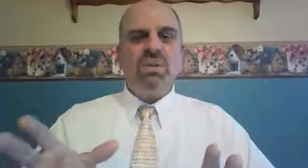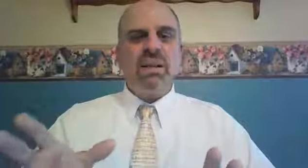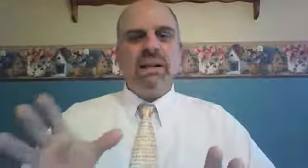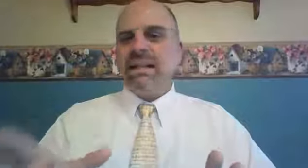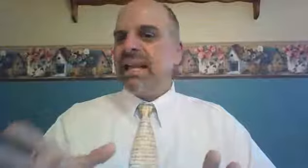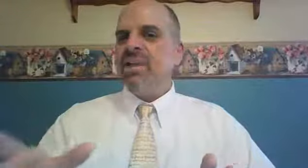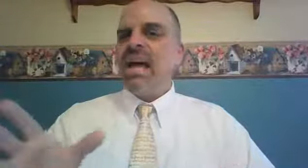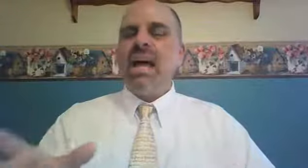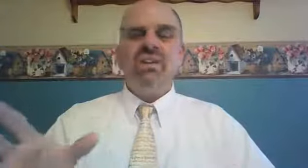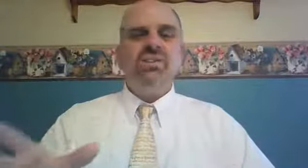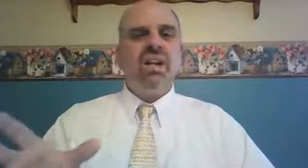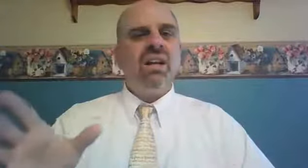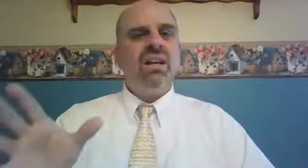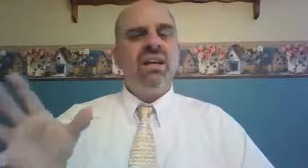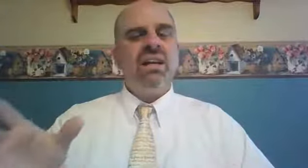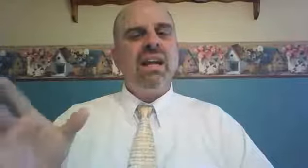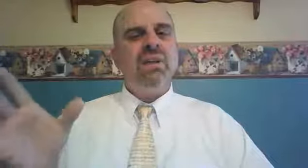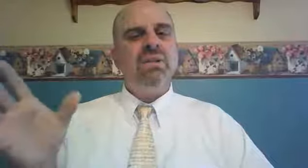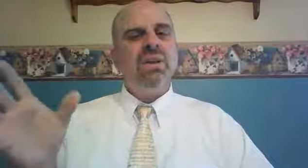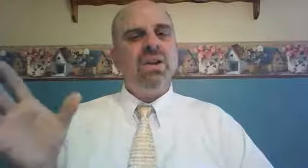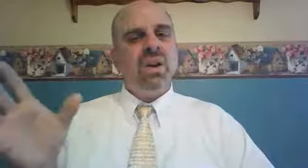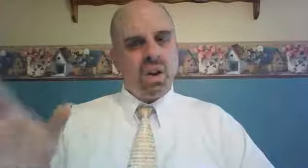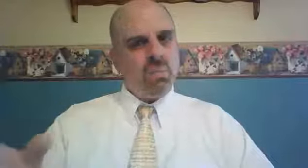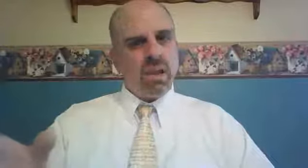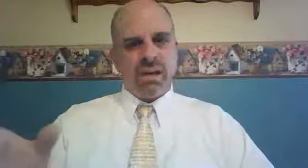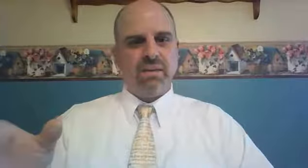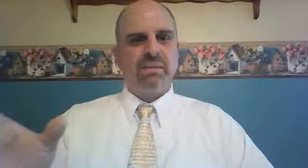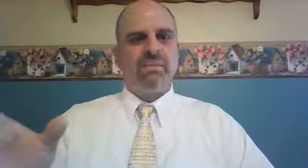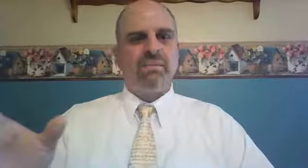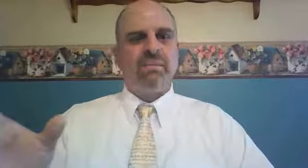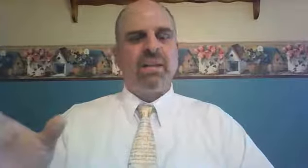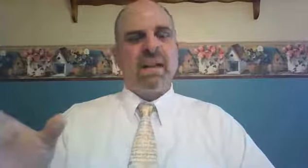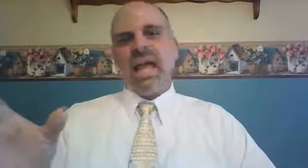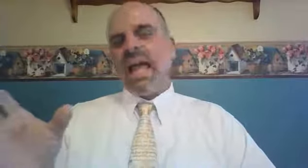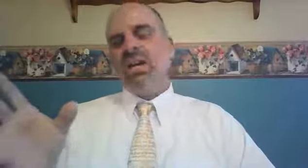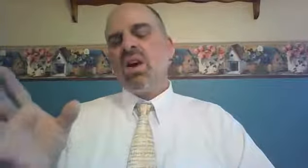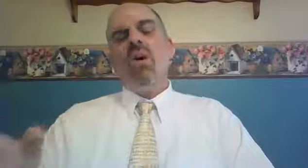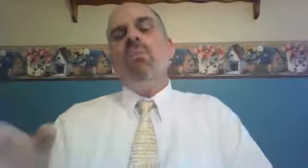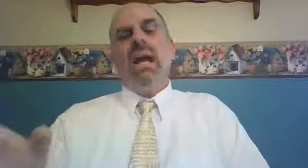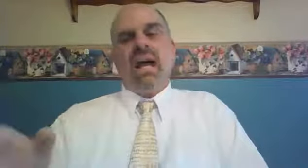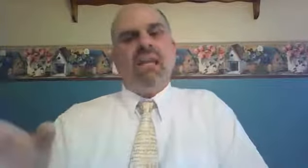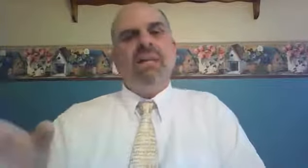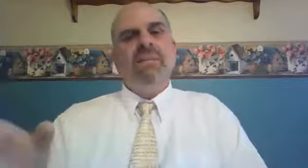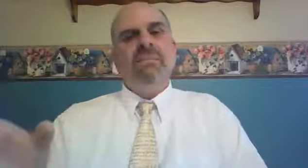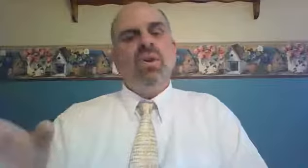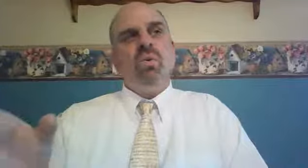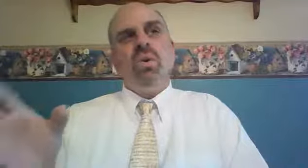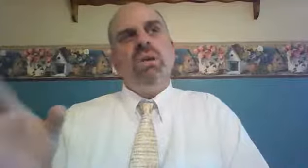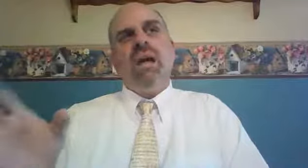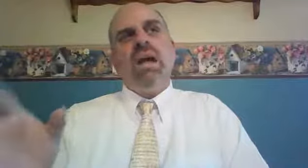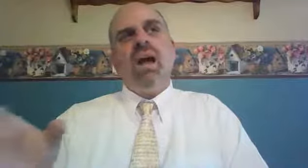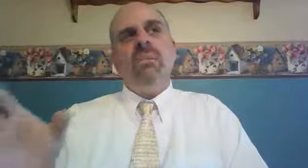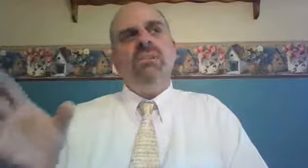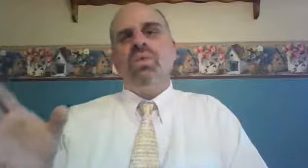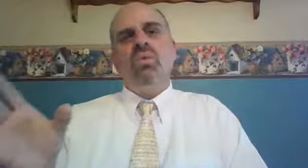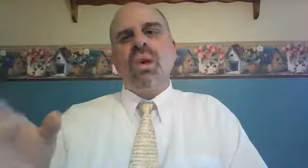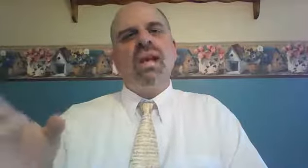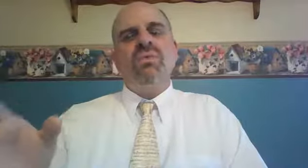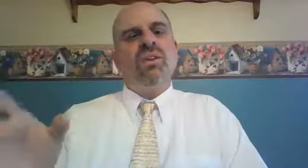later had a son named Obed. And Obed would become the grandfather